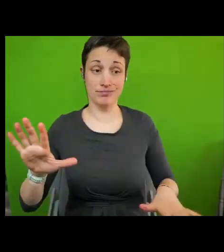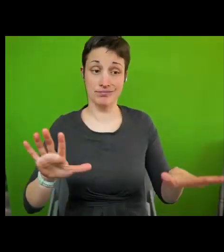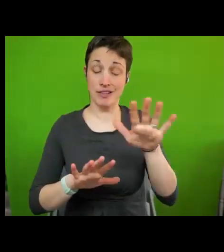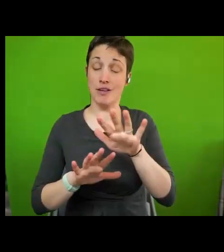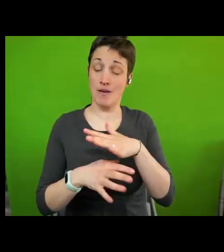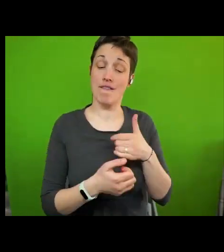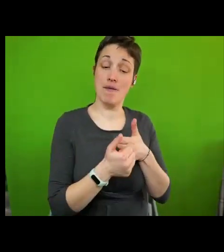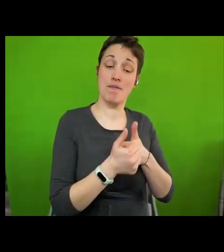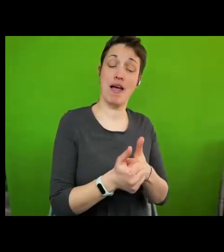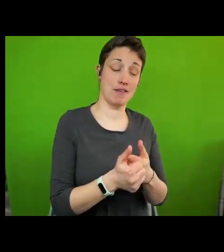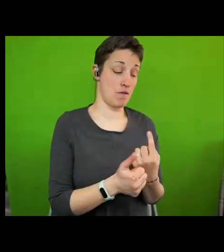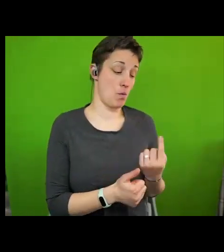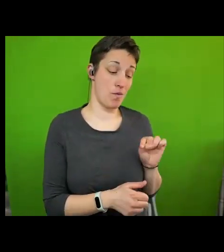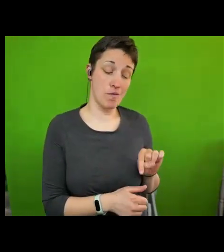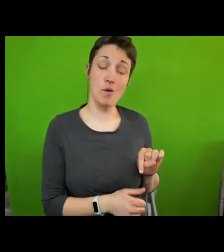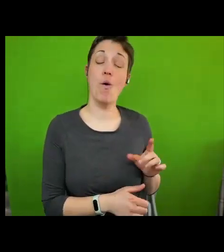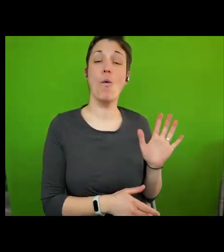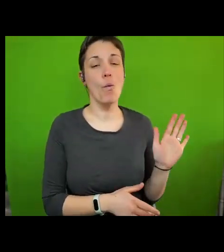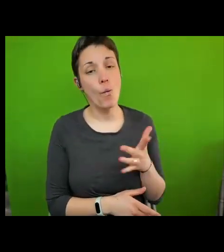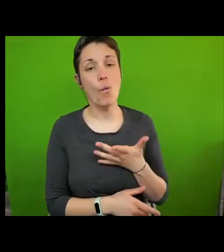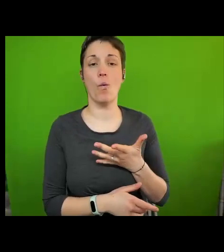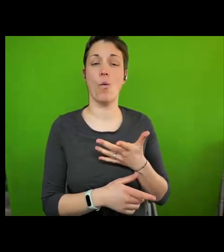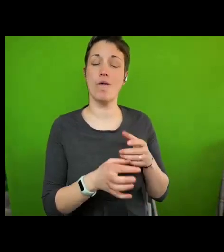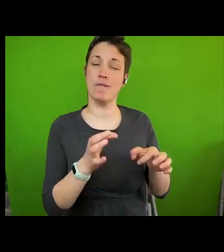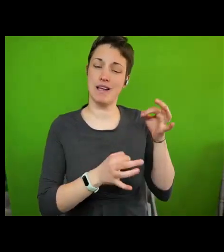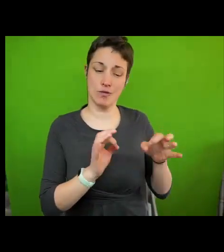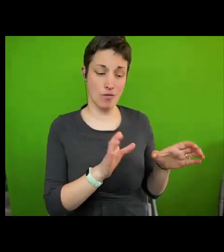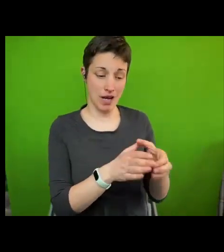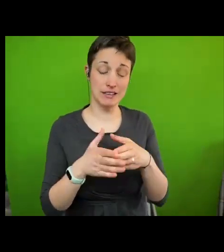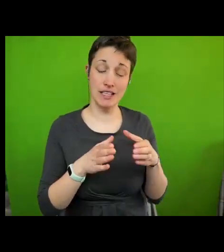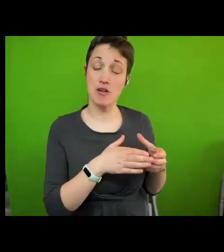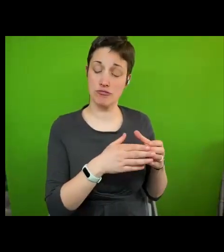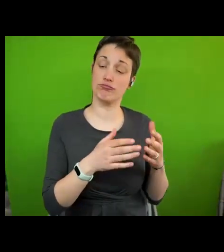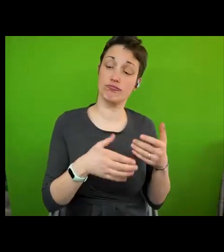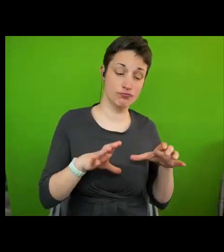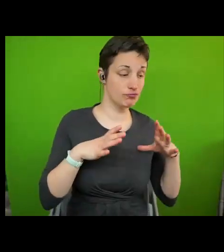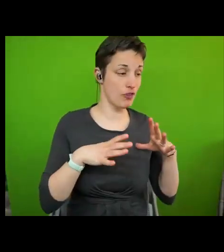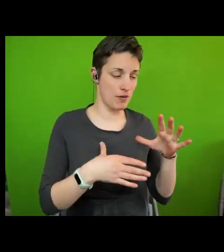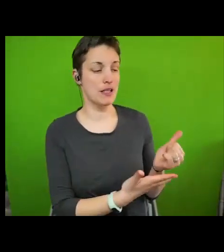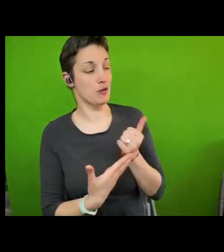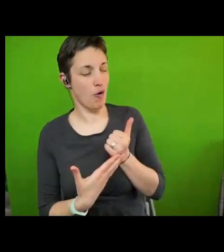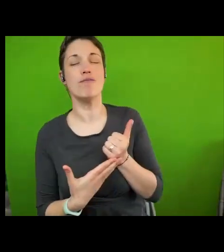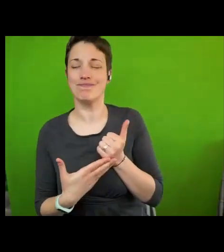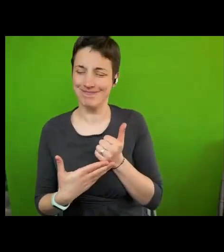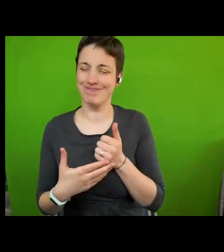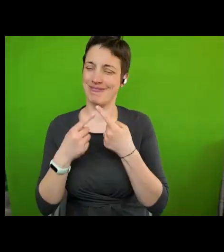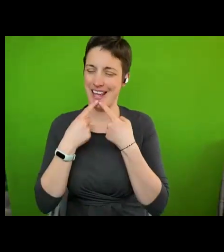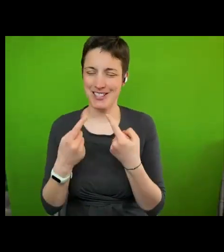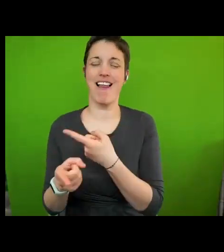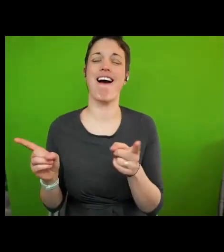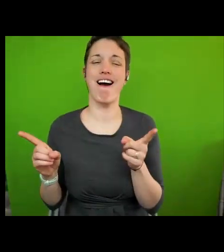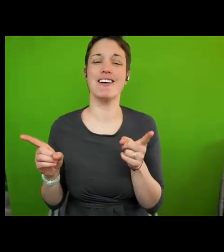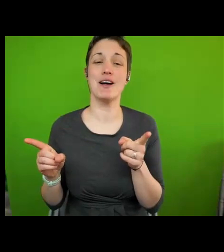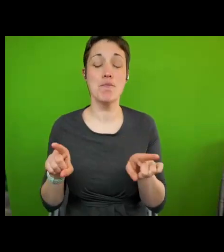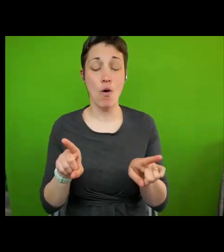backing of all the main political parties in York for the declaration, as well as widespread support from